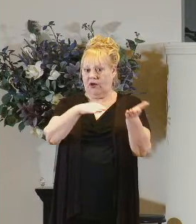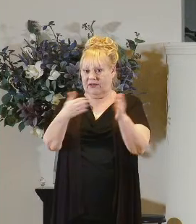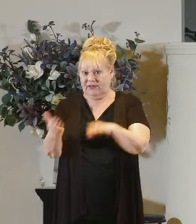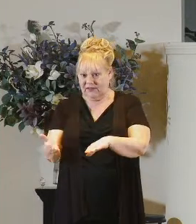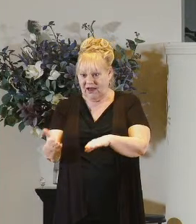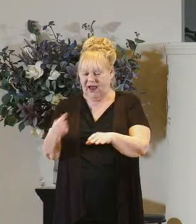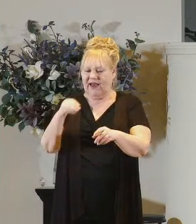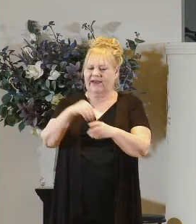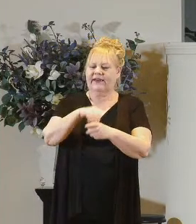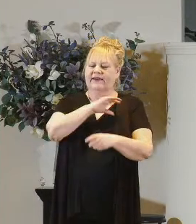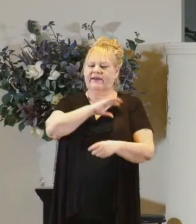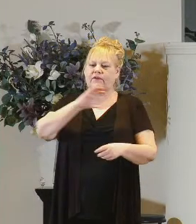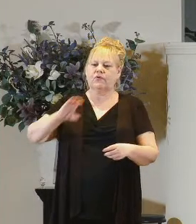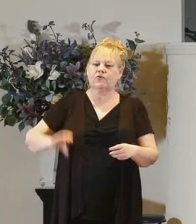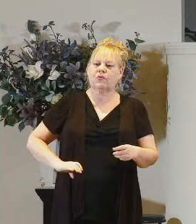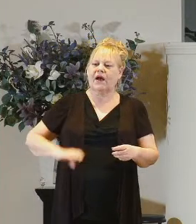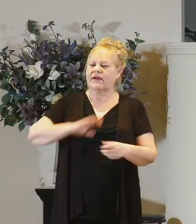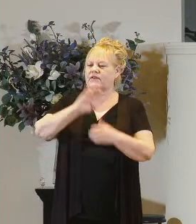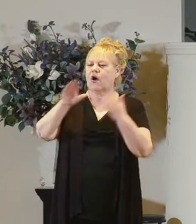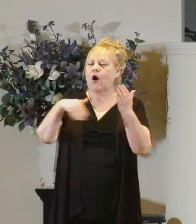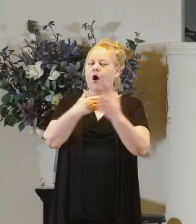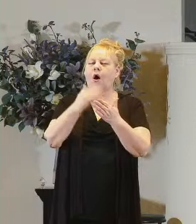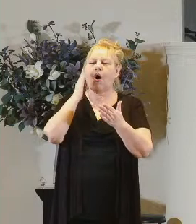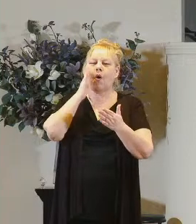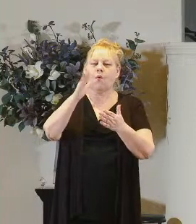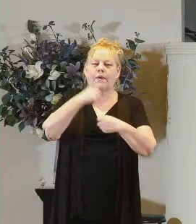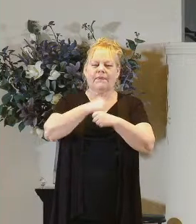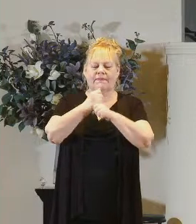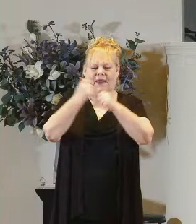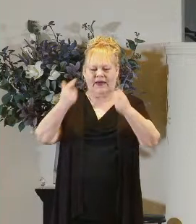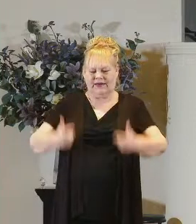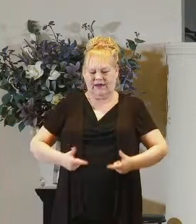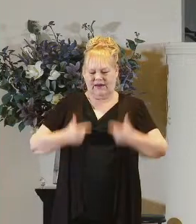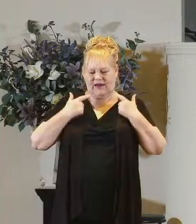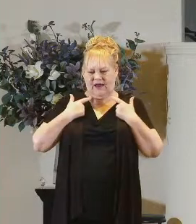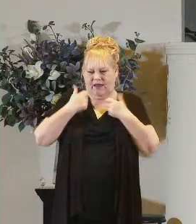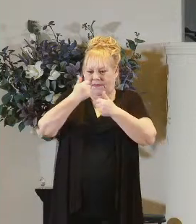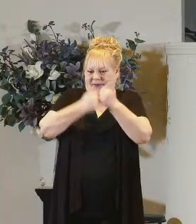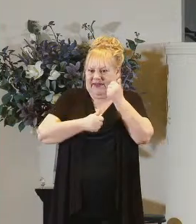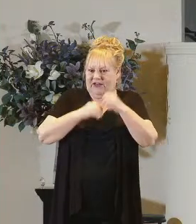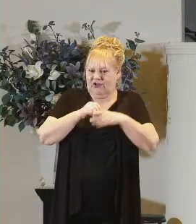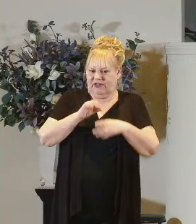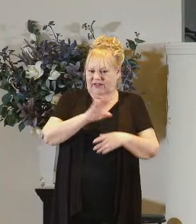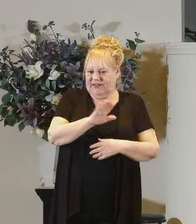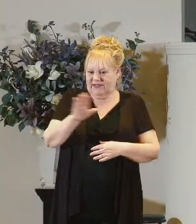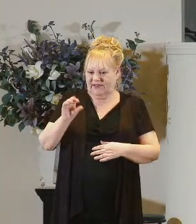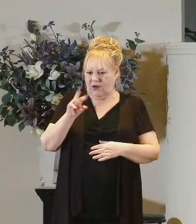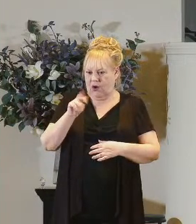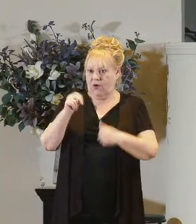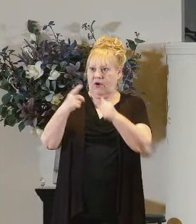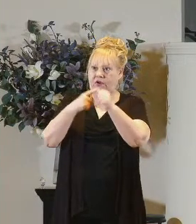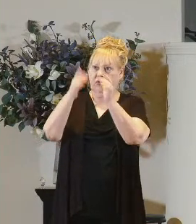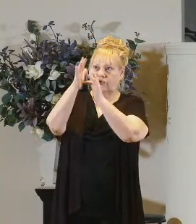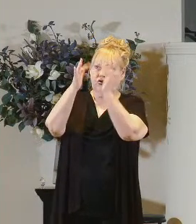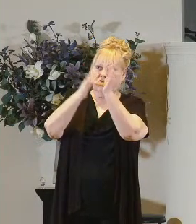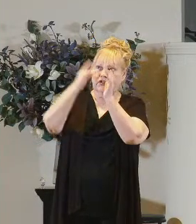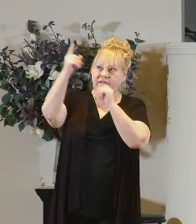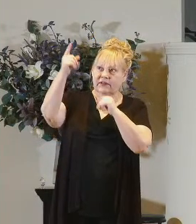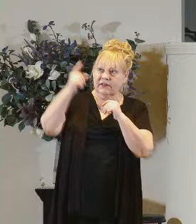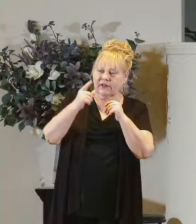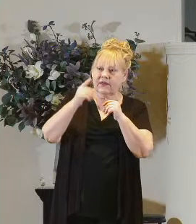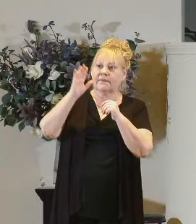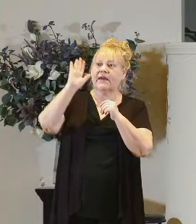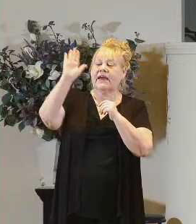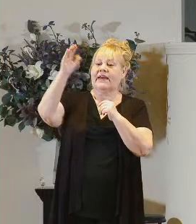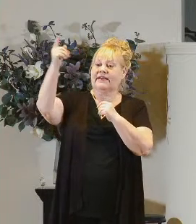also in christ all shall be made alive but each in his own order christ the first fruits then at